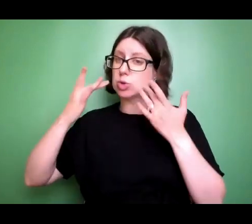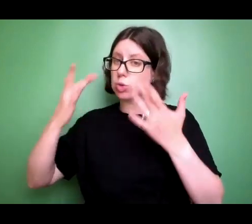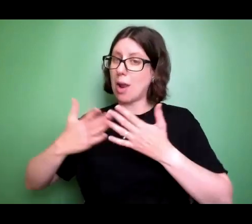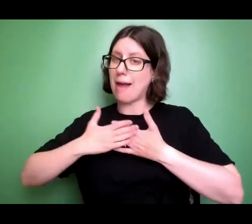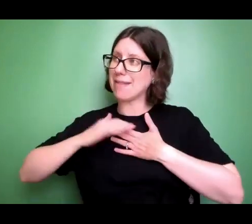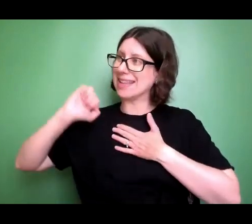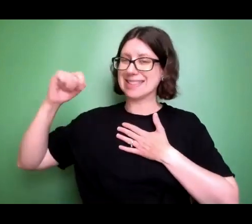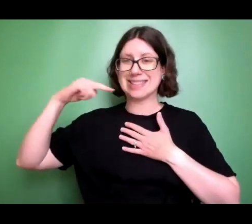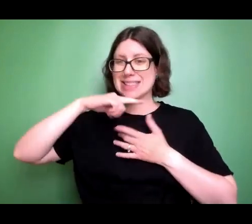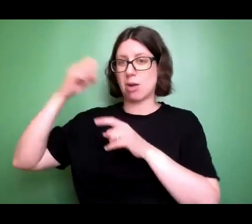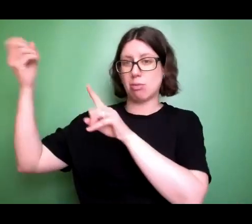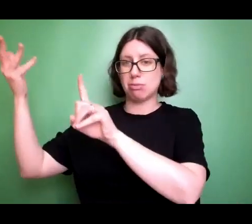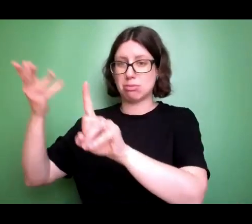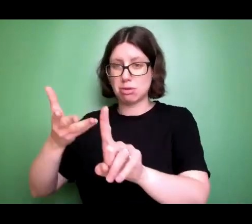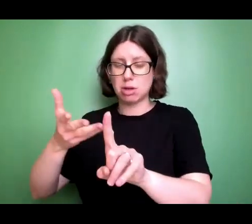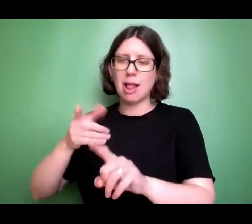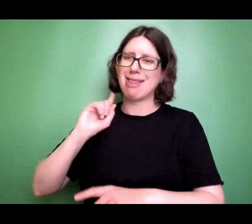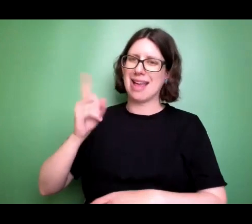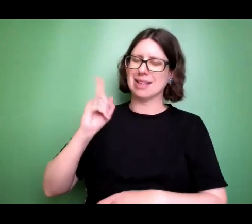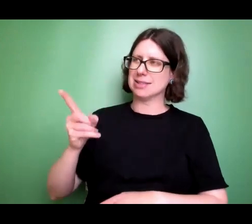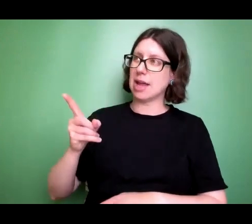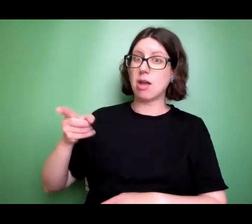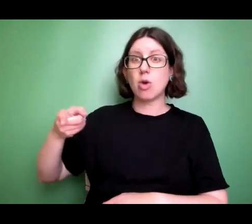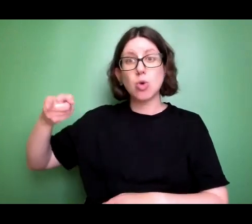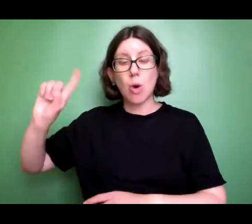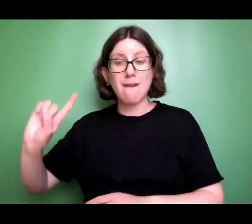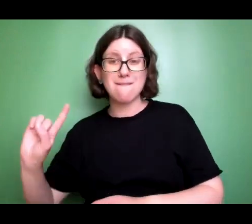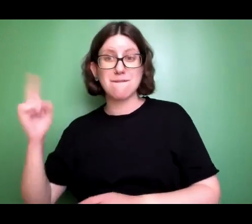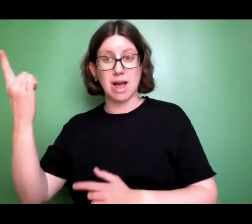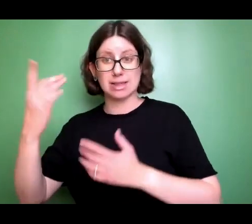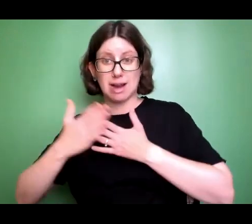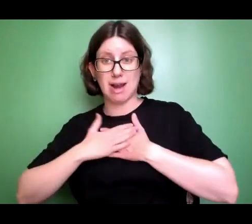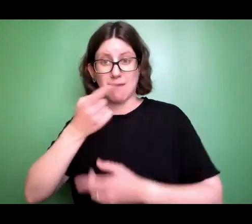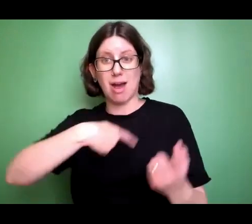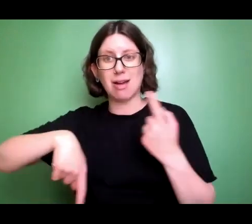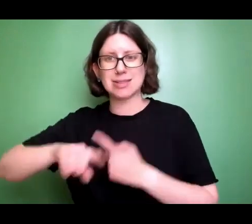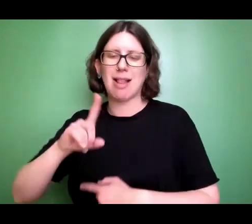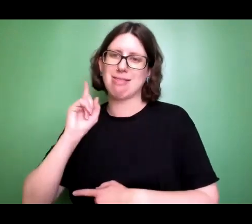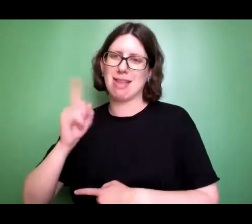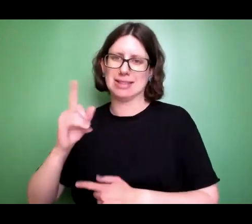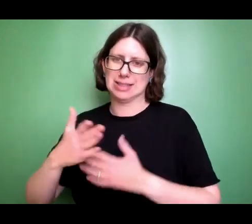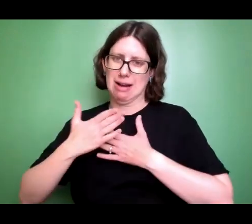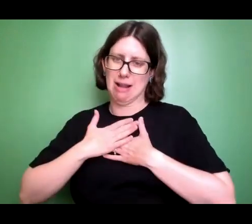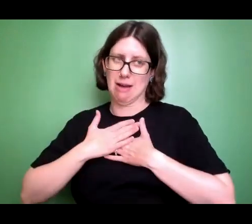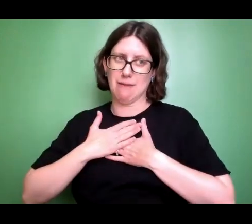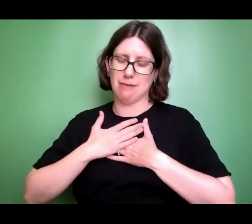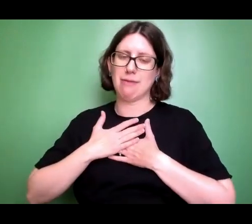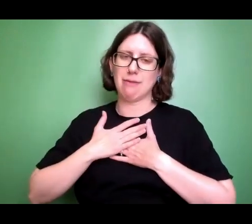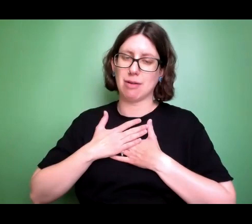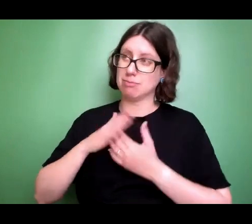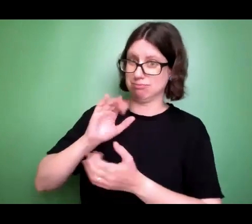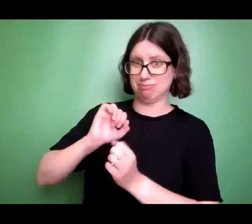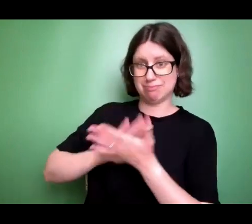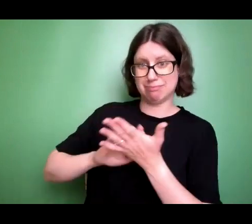This is love, not that we've loved God, but that He loved us and sent His Son as an atoning sacrifice for our